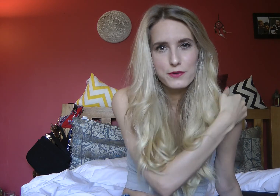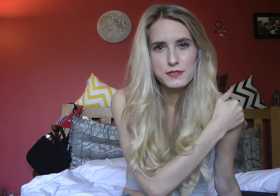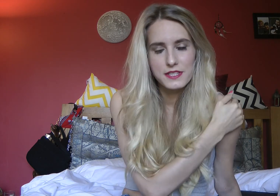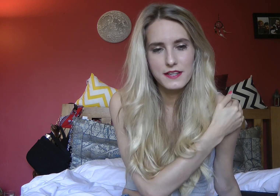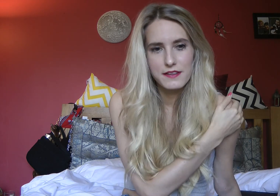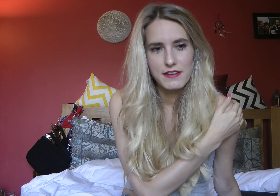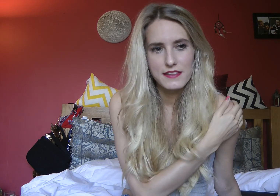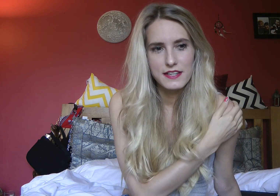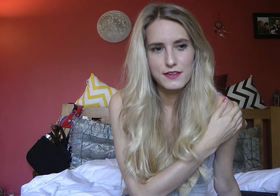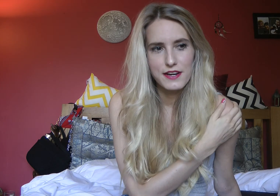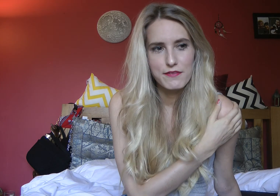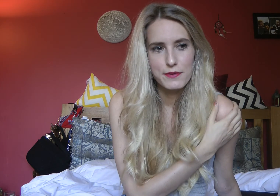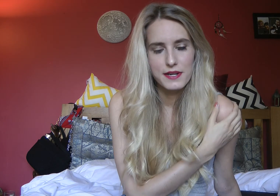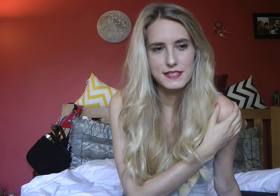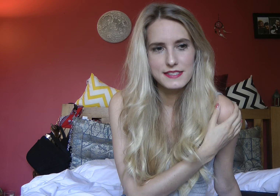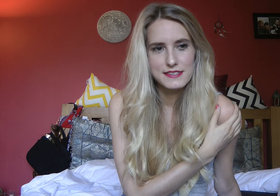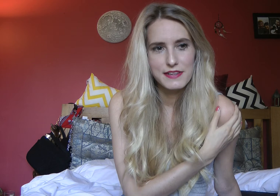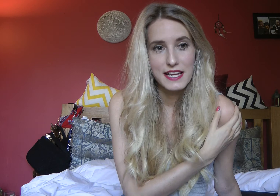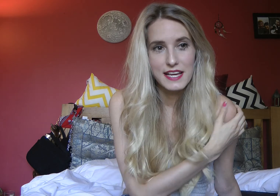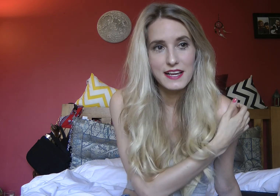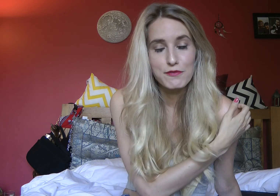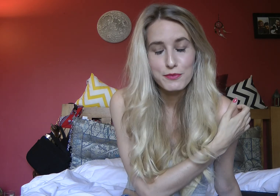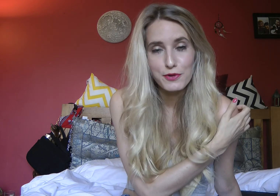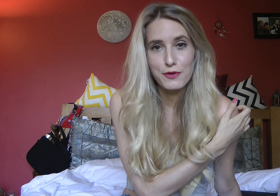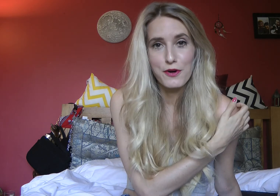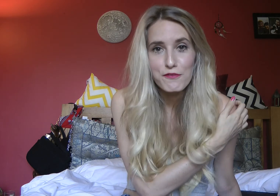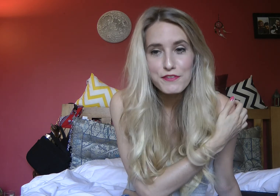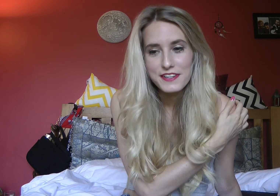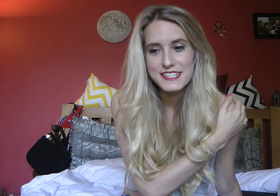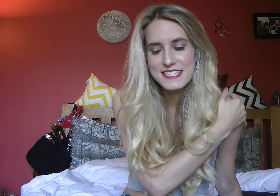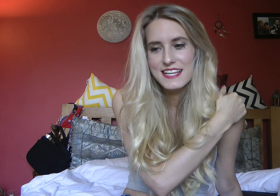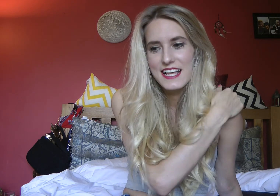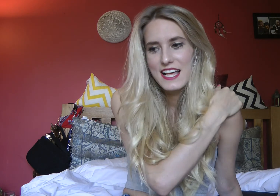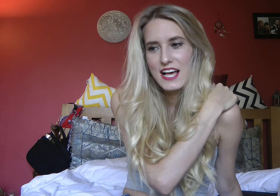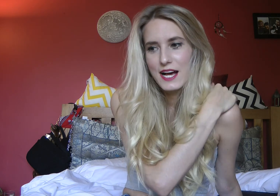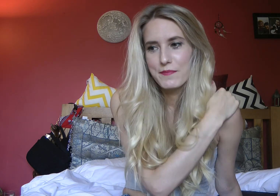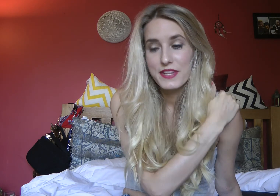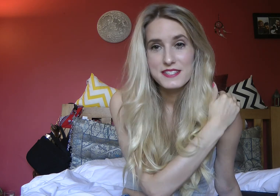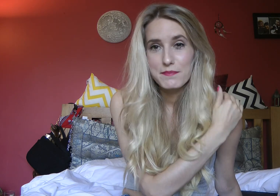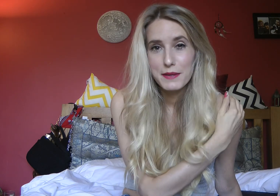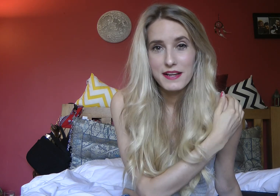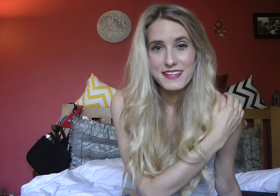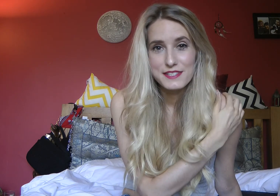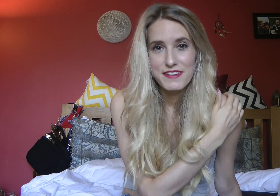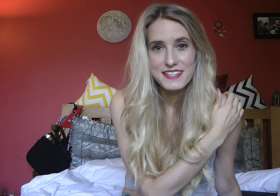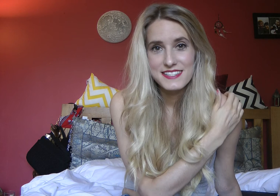to the fact that not everyone's feeling comfortable or confident that some people at these events